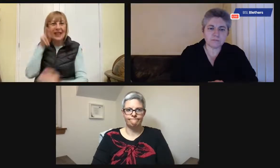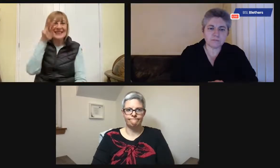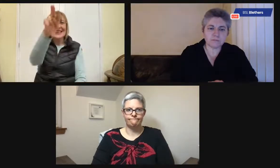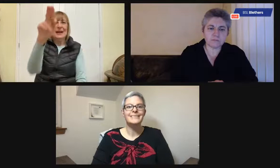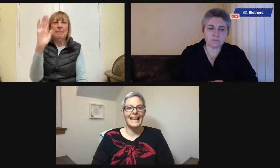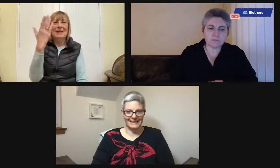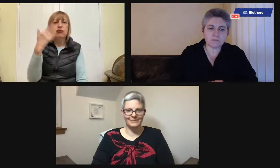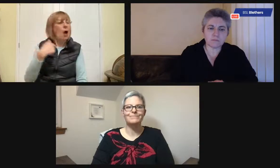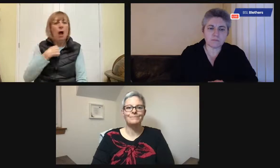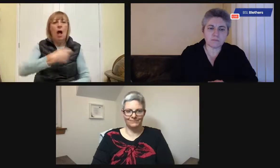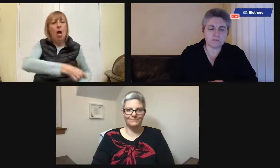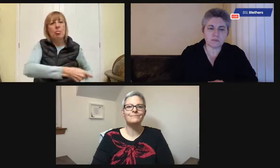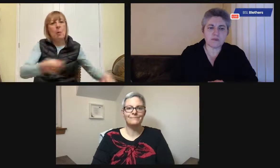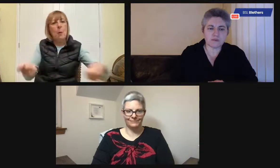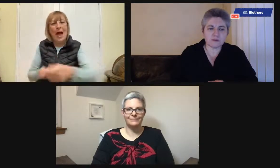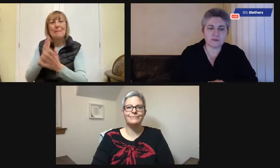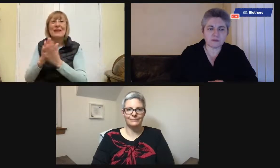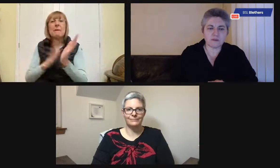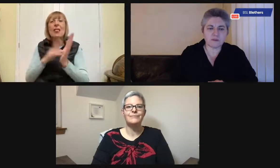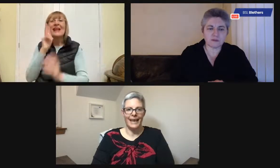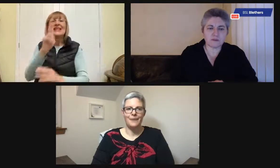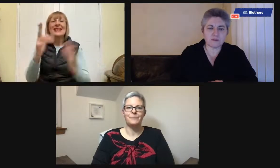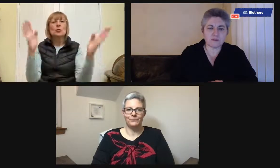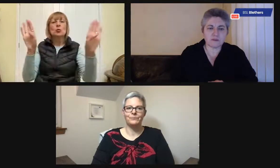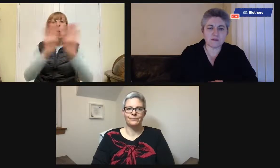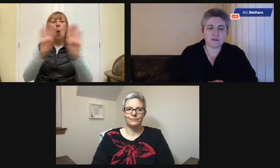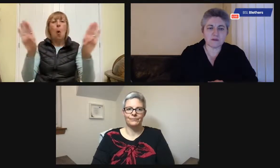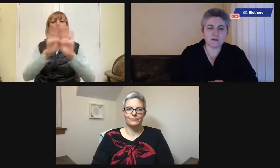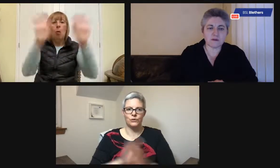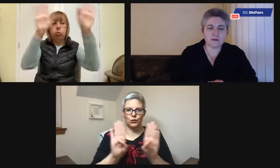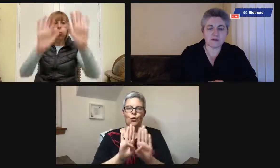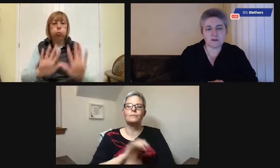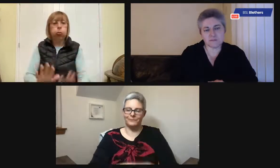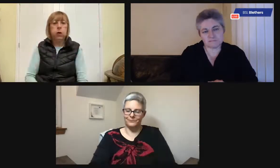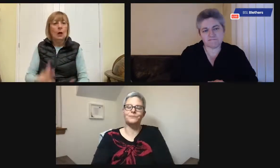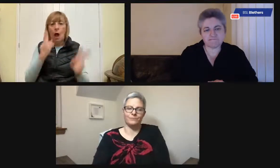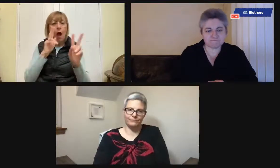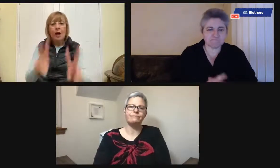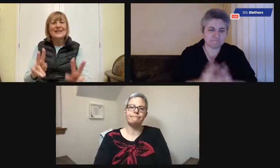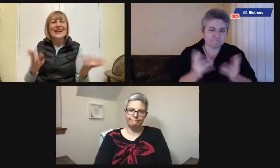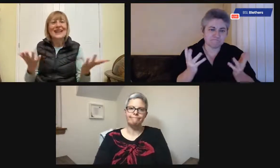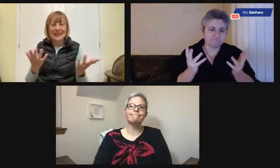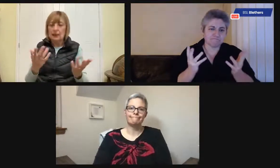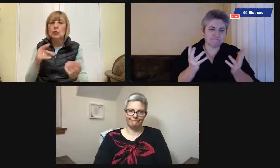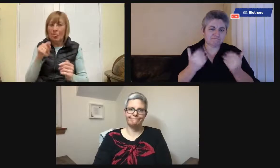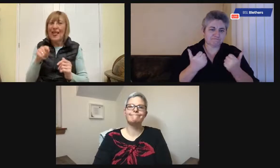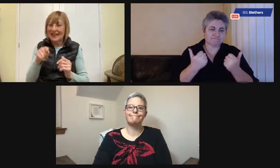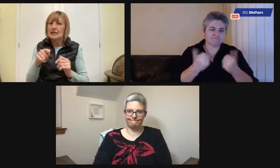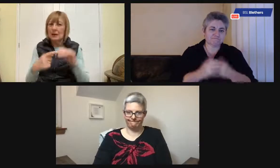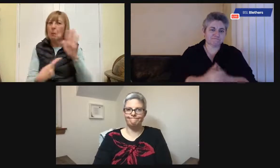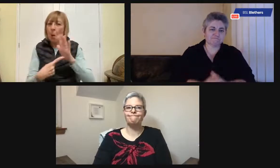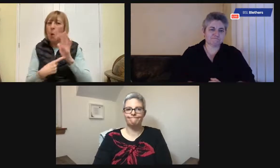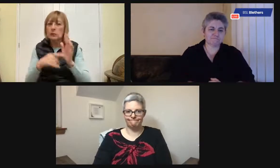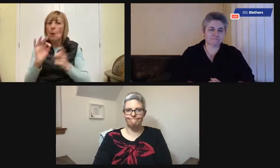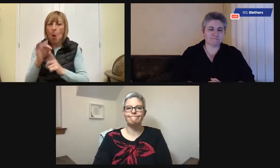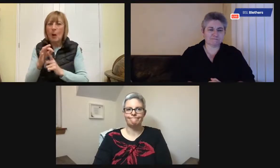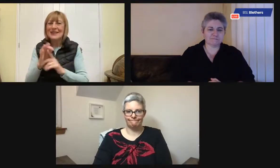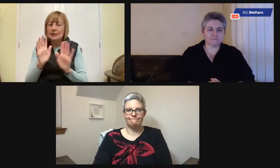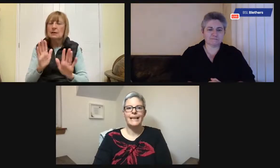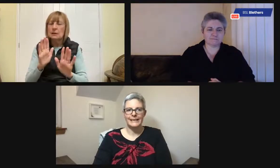So I would put my mother in the wrong way, actually, you know, in her chair. So that she was looking not at the